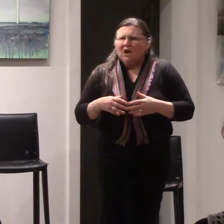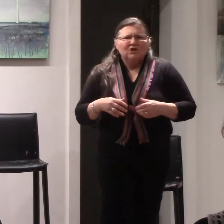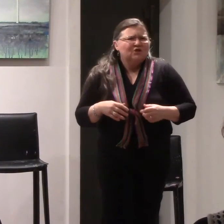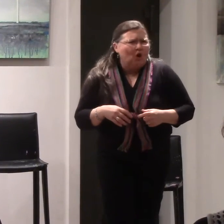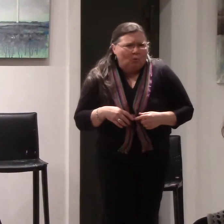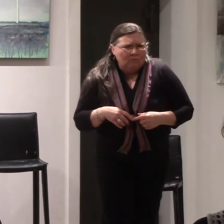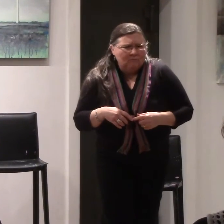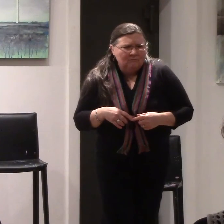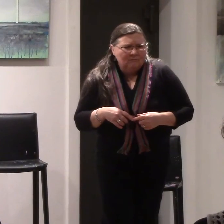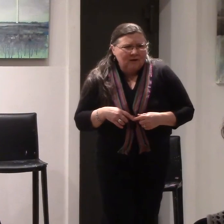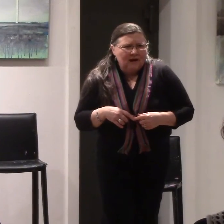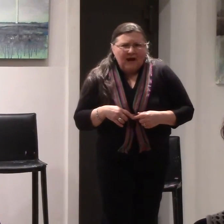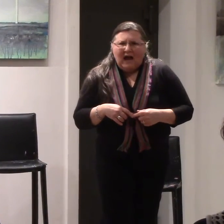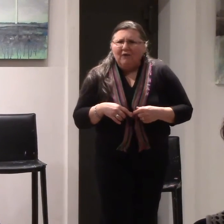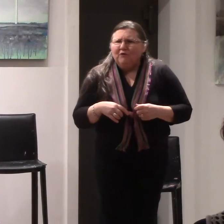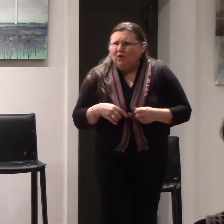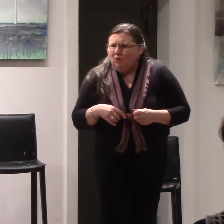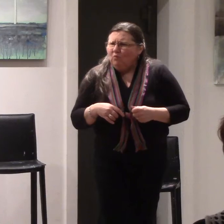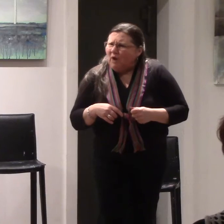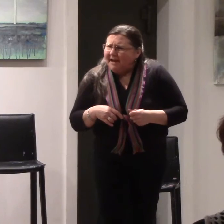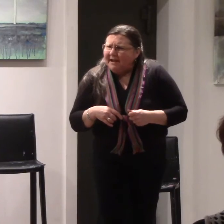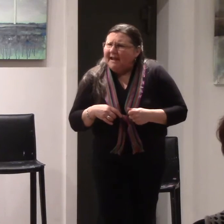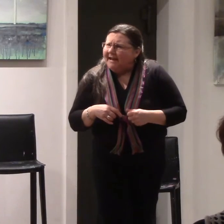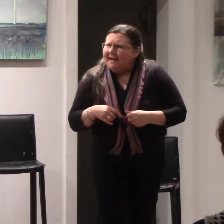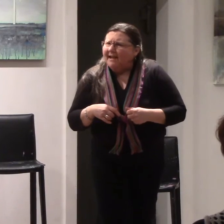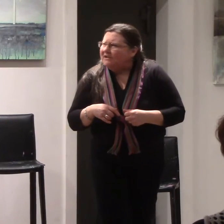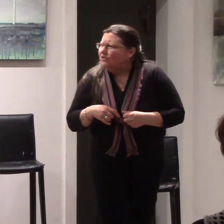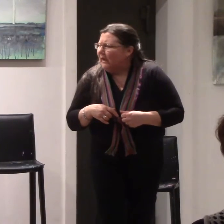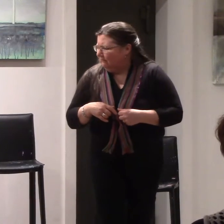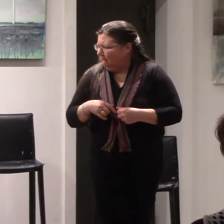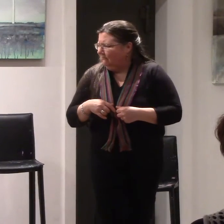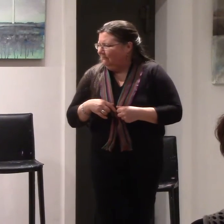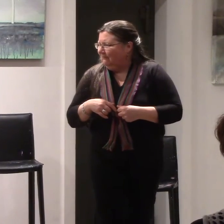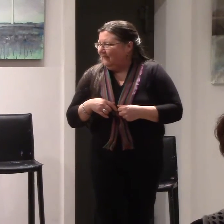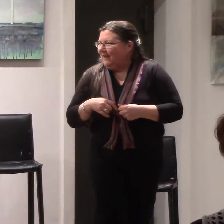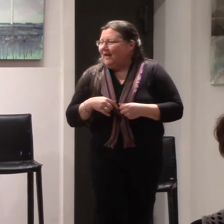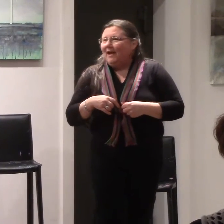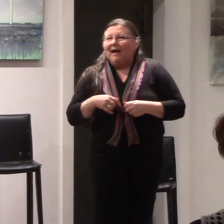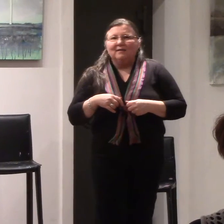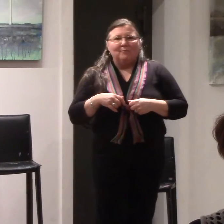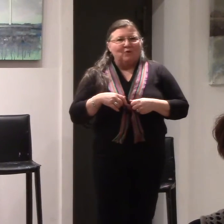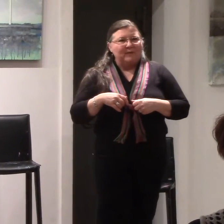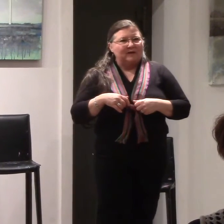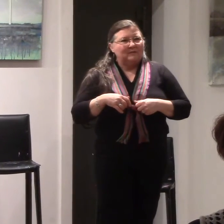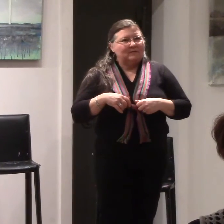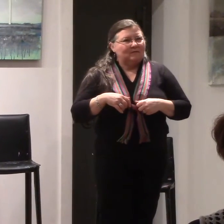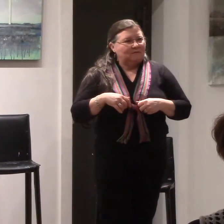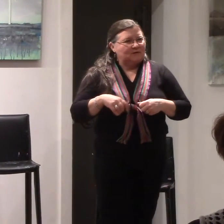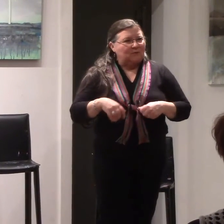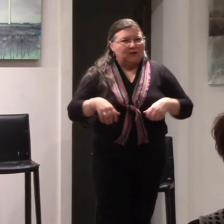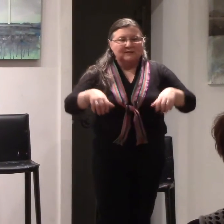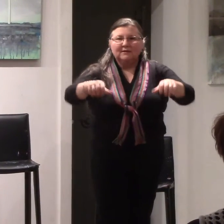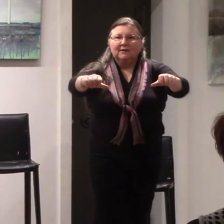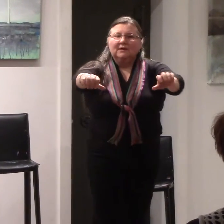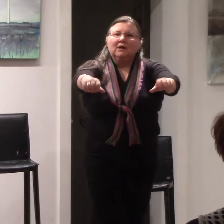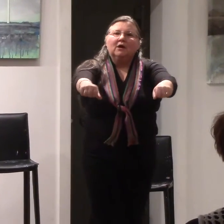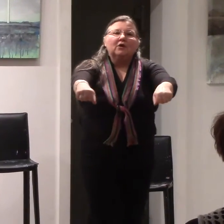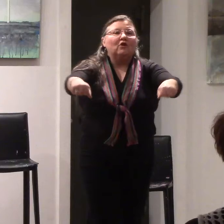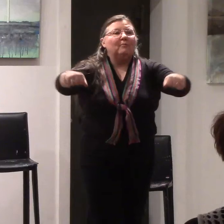So, have you read any history? And the boatman responds, No,